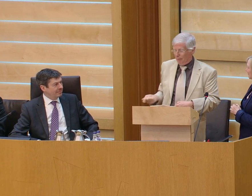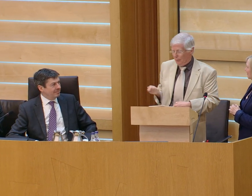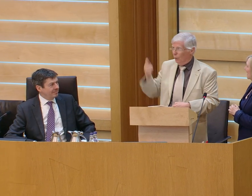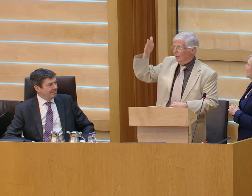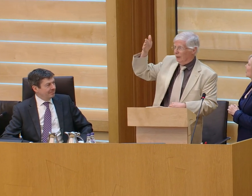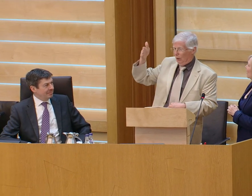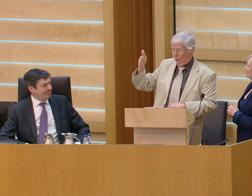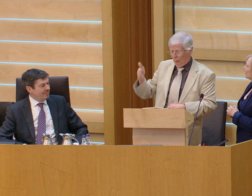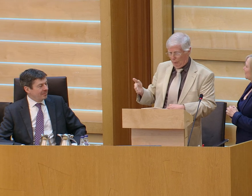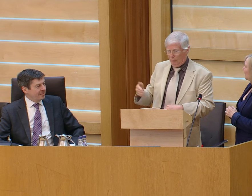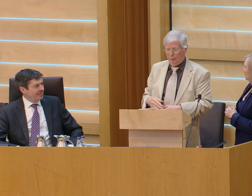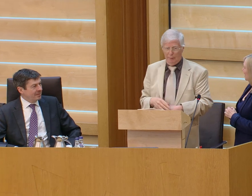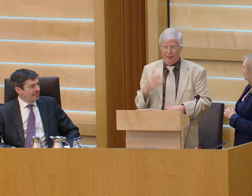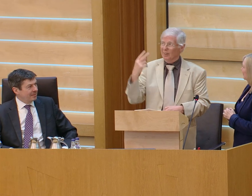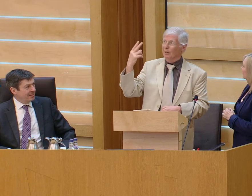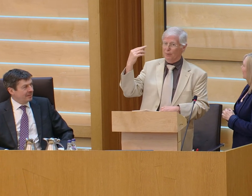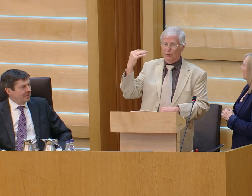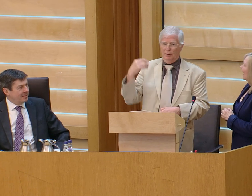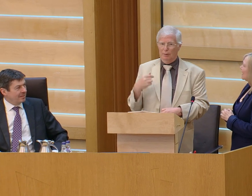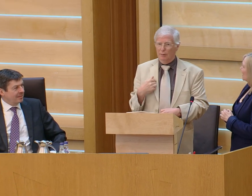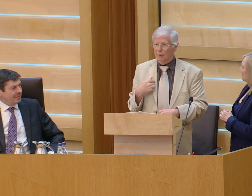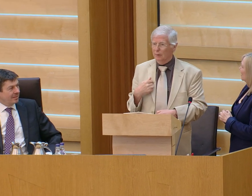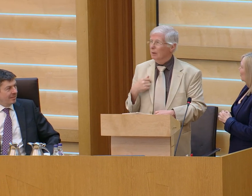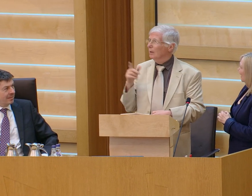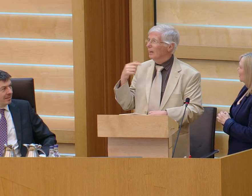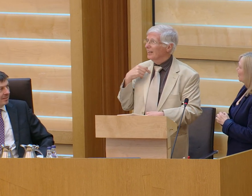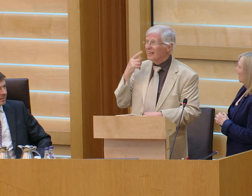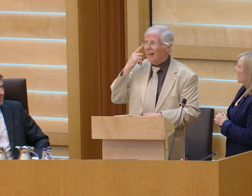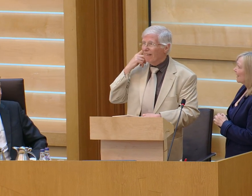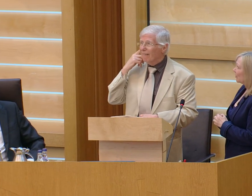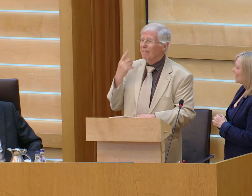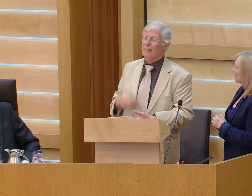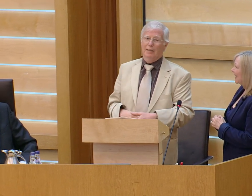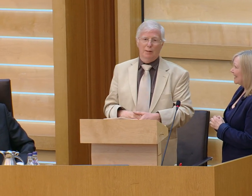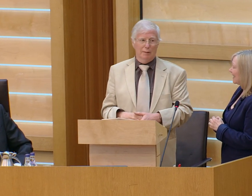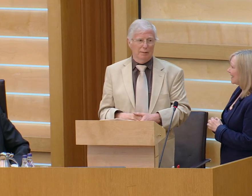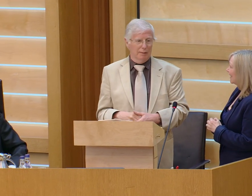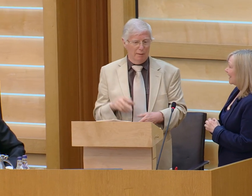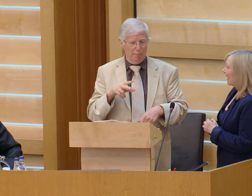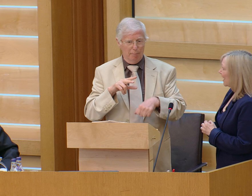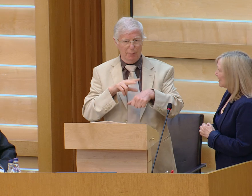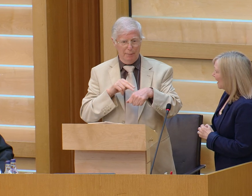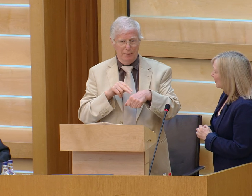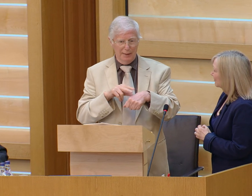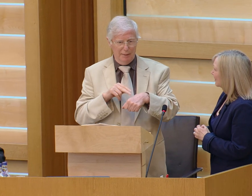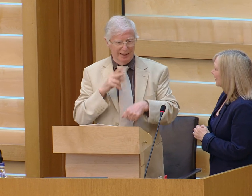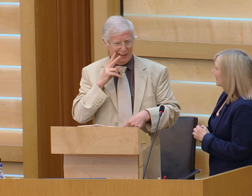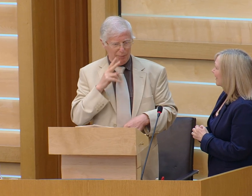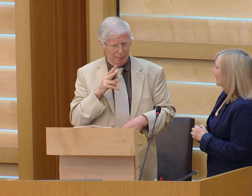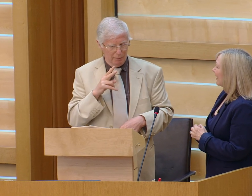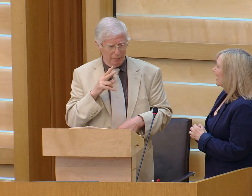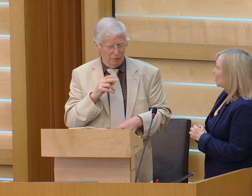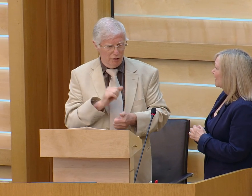so I rolled down my window and he started talking to me and I looked at him and I said I'm deaf